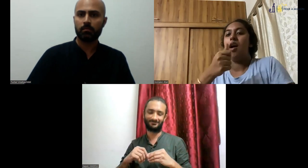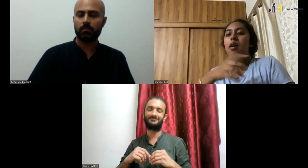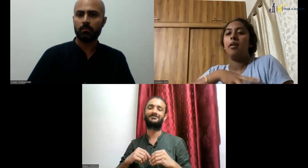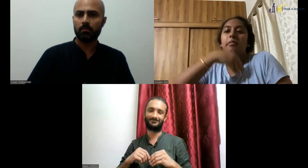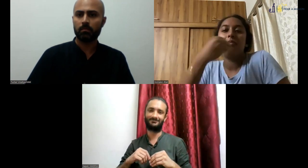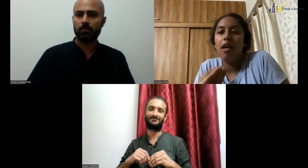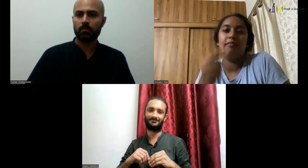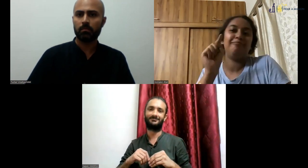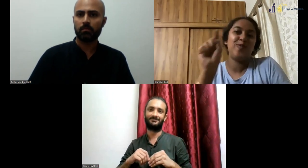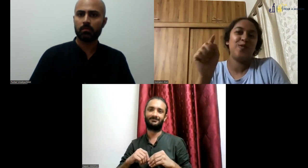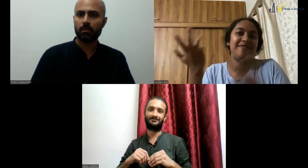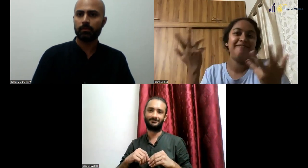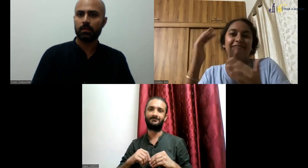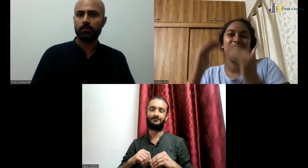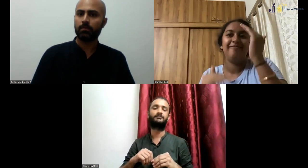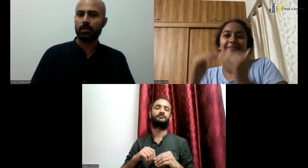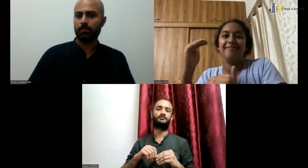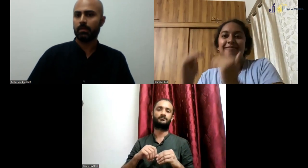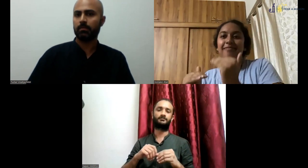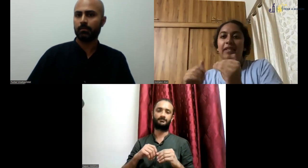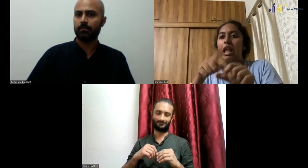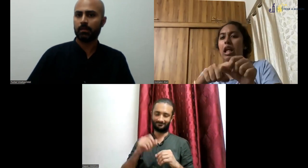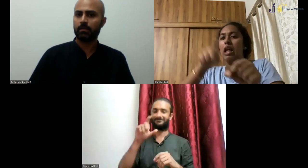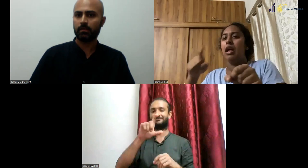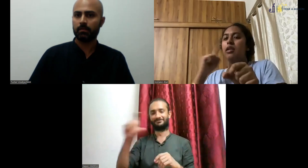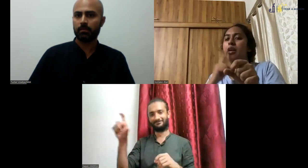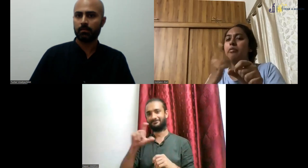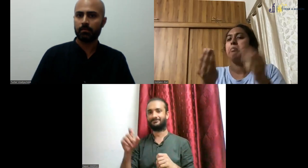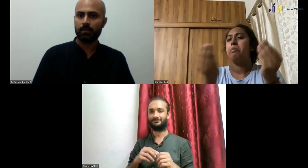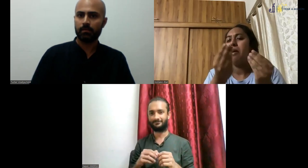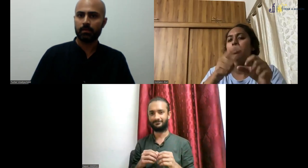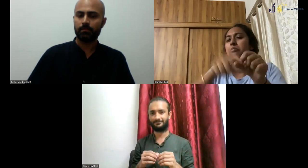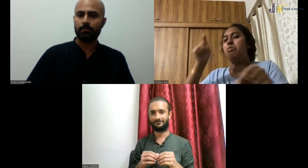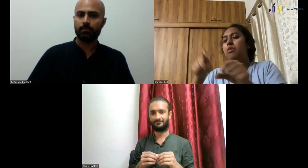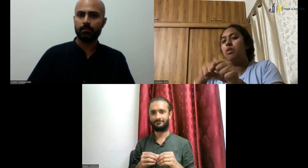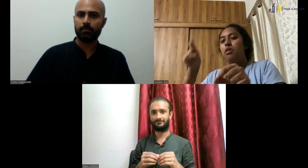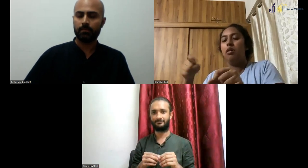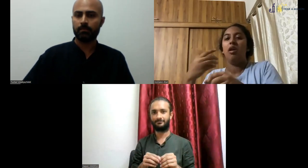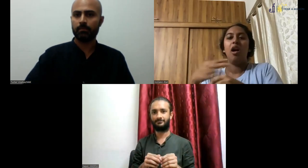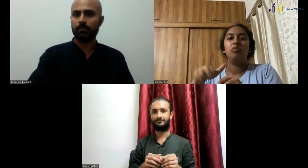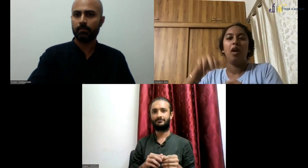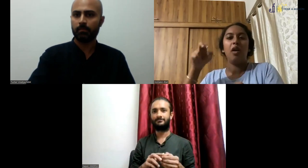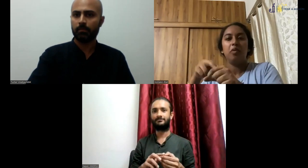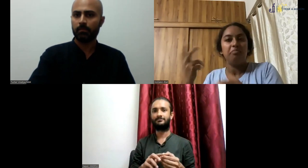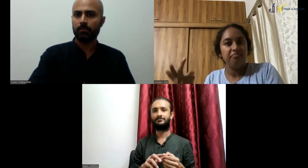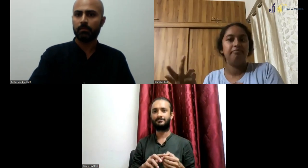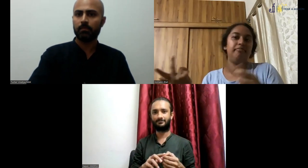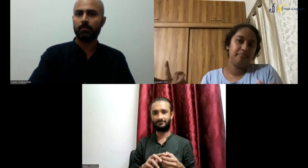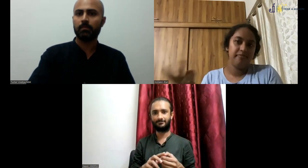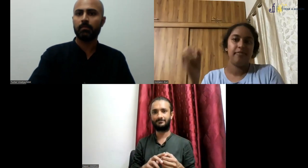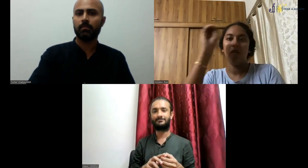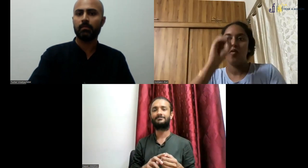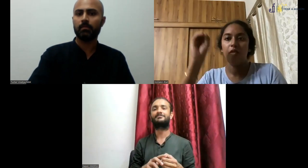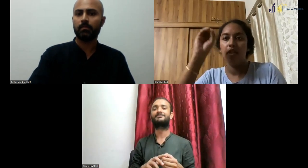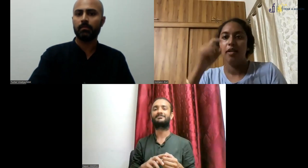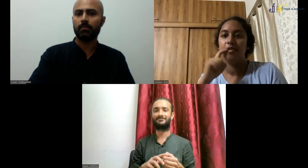I think basically what she's saying that, you know, with the first semester and the second semester, when they are asked to teach and present, maybe